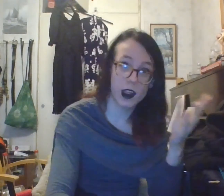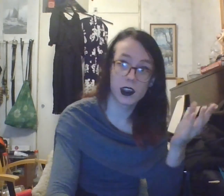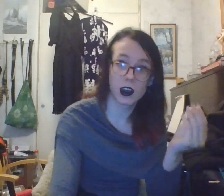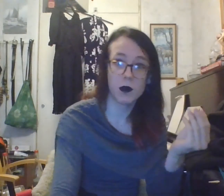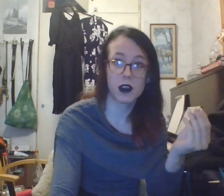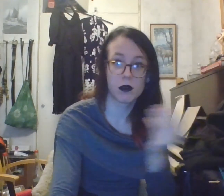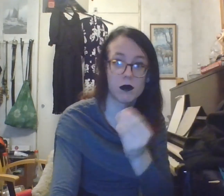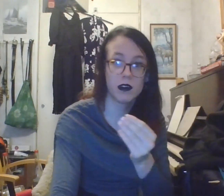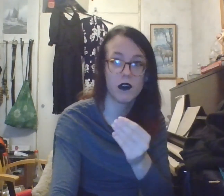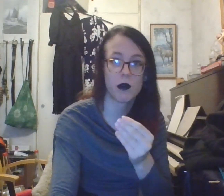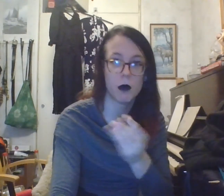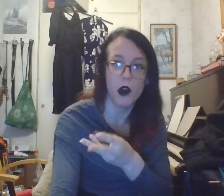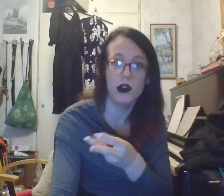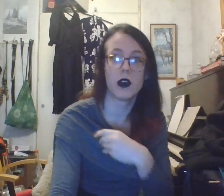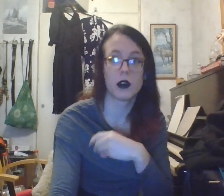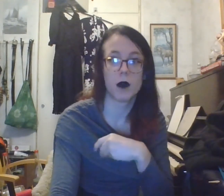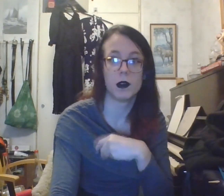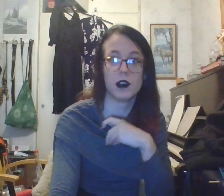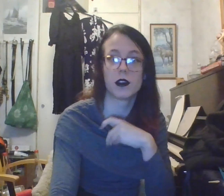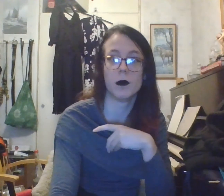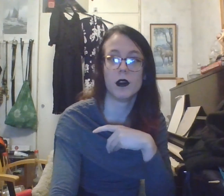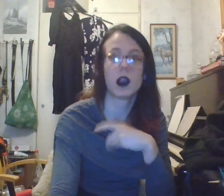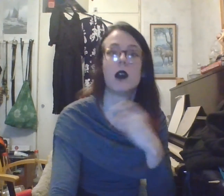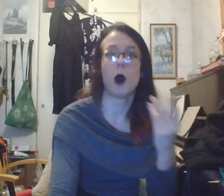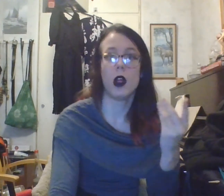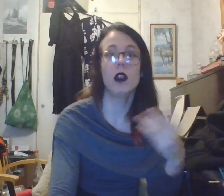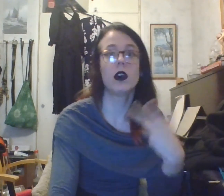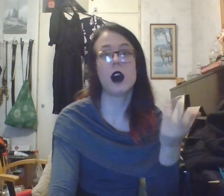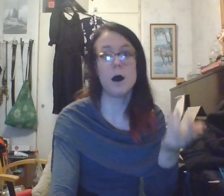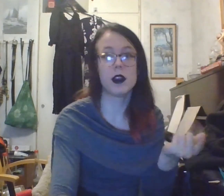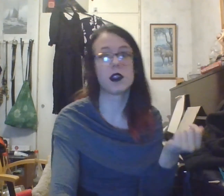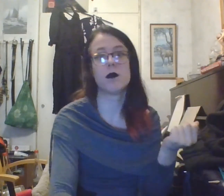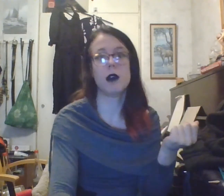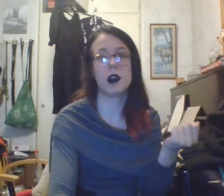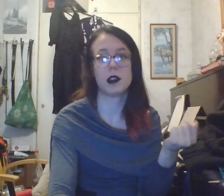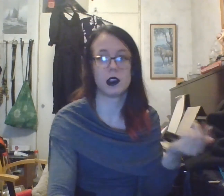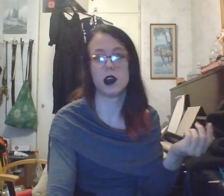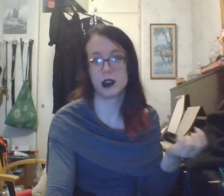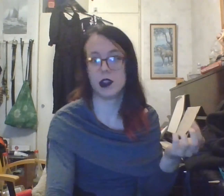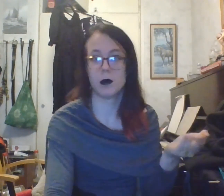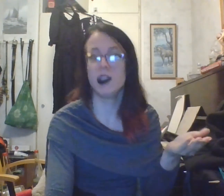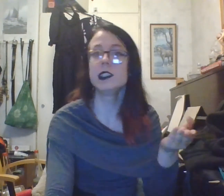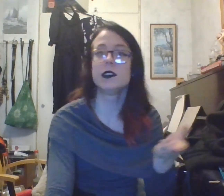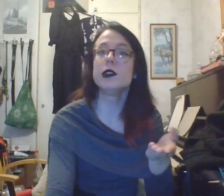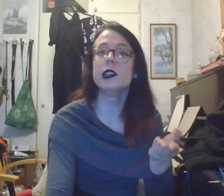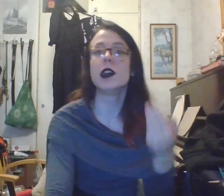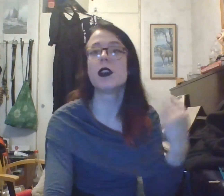communism differ from onochocommunism? Well, communism is a classless, weightless, moneyless, and